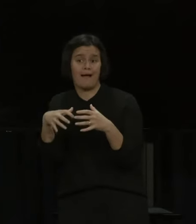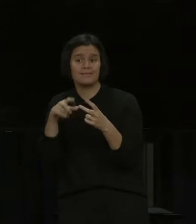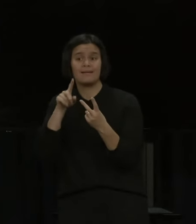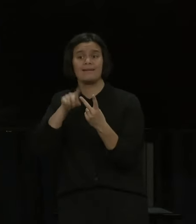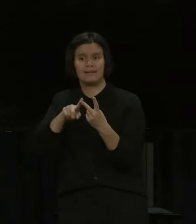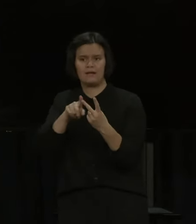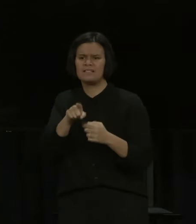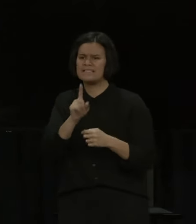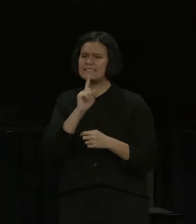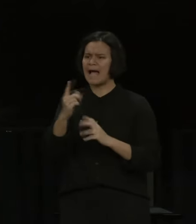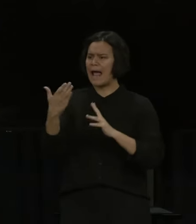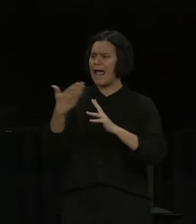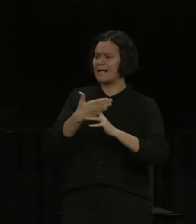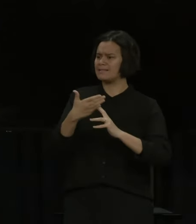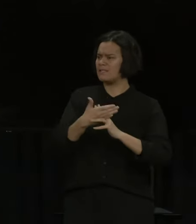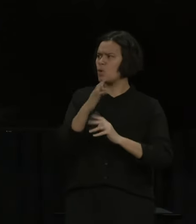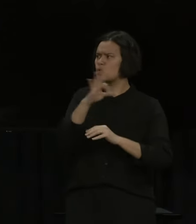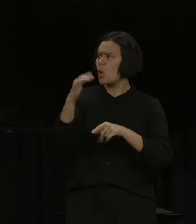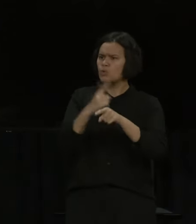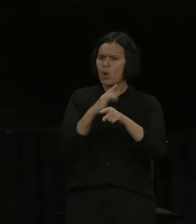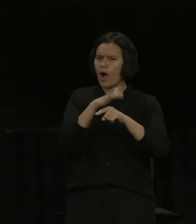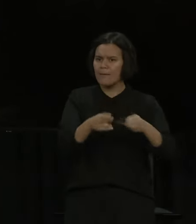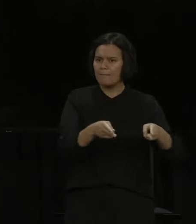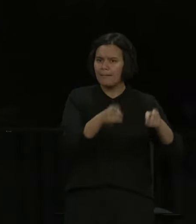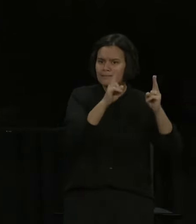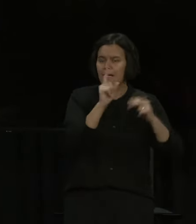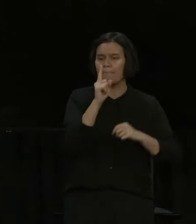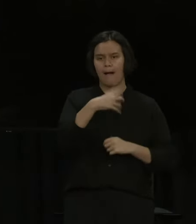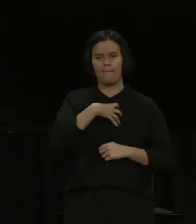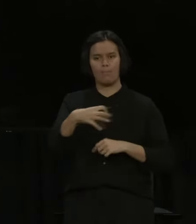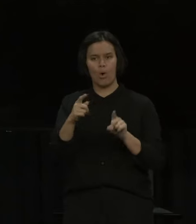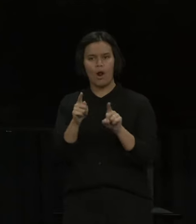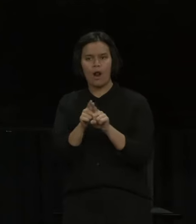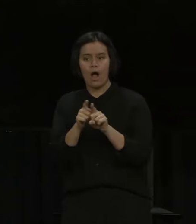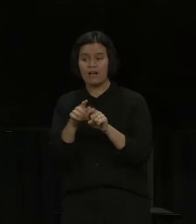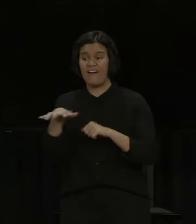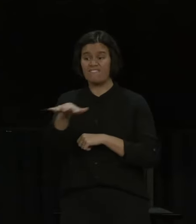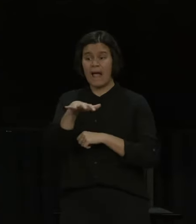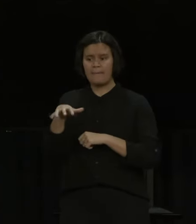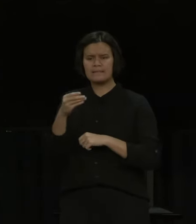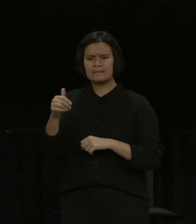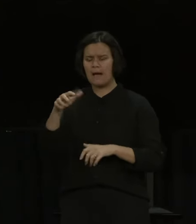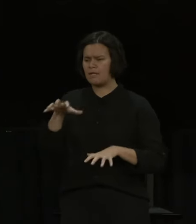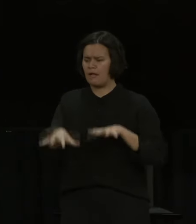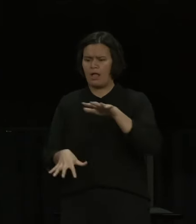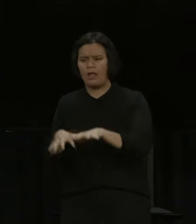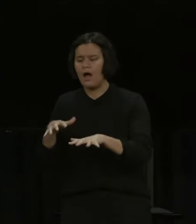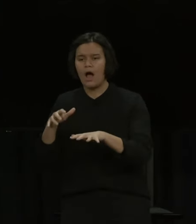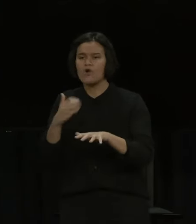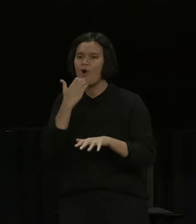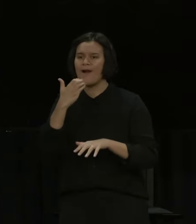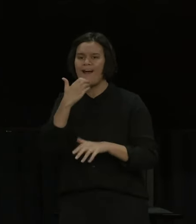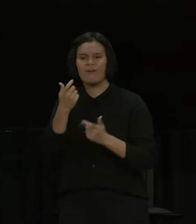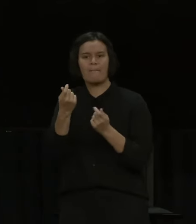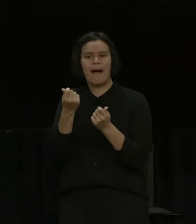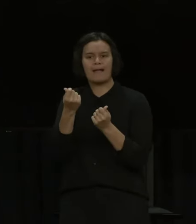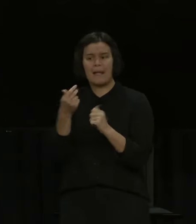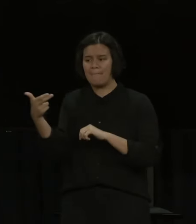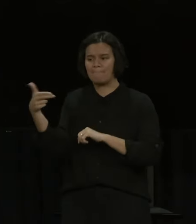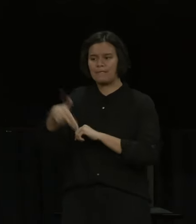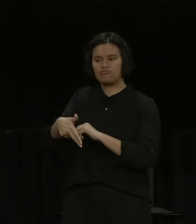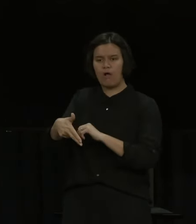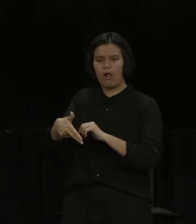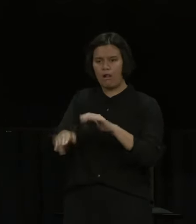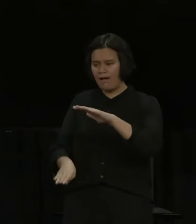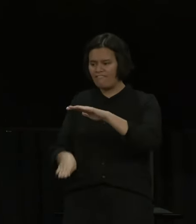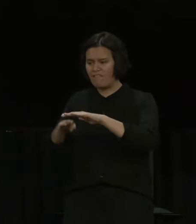can you just explain what your definition of access no longer being a problem actually is? Yeah the former not the latter. I acknowledge that for some people there'll still be other